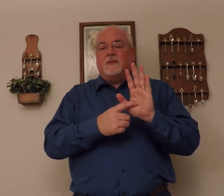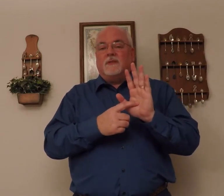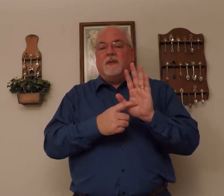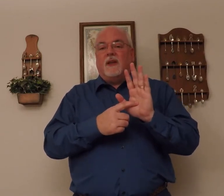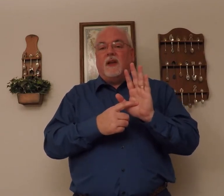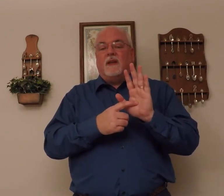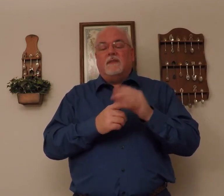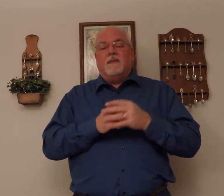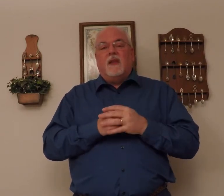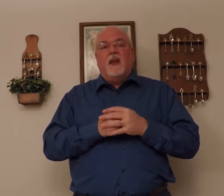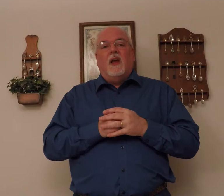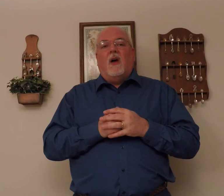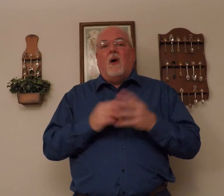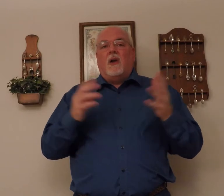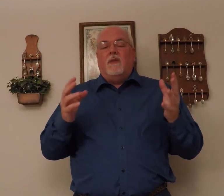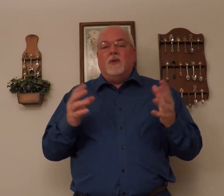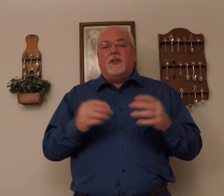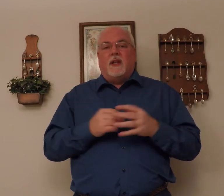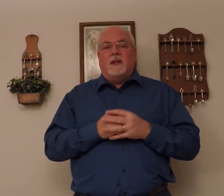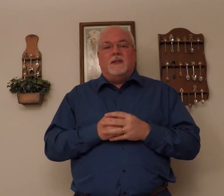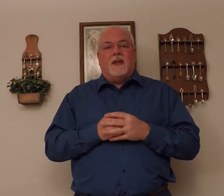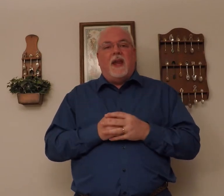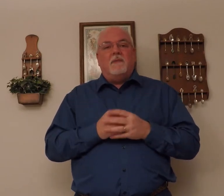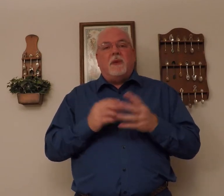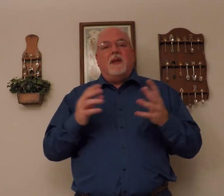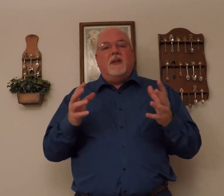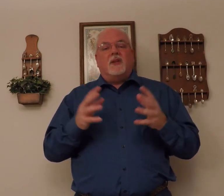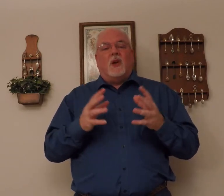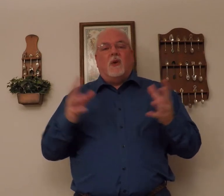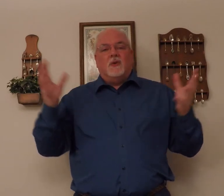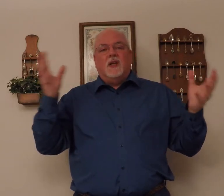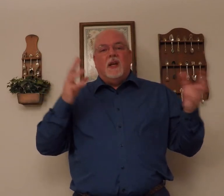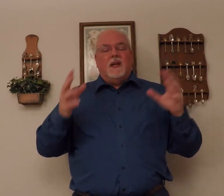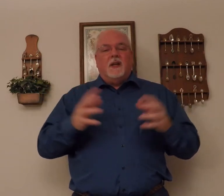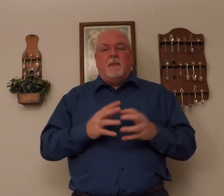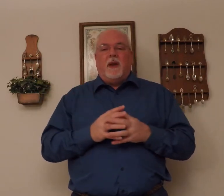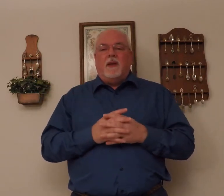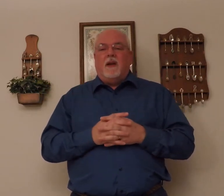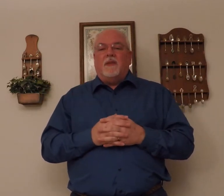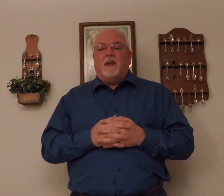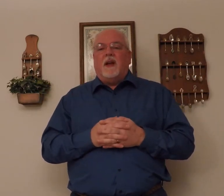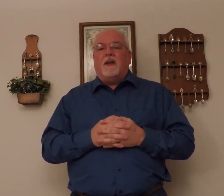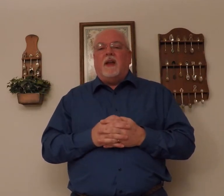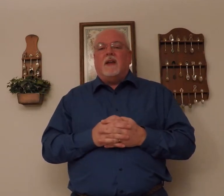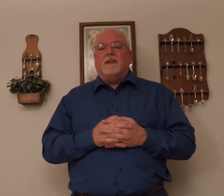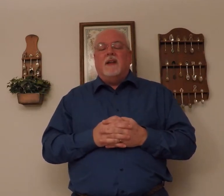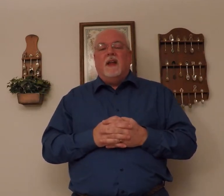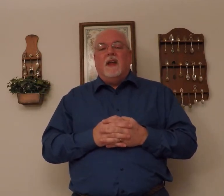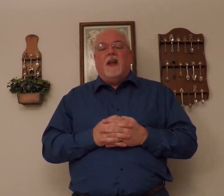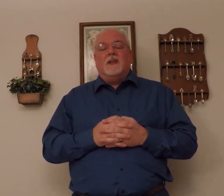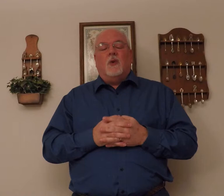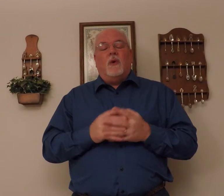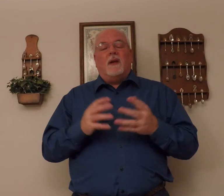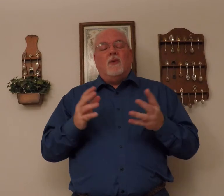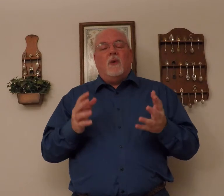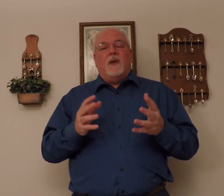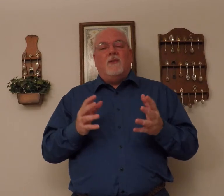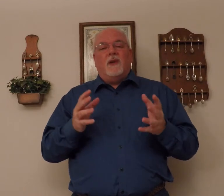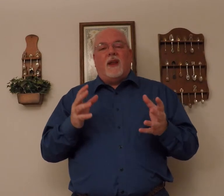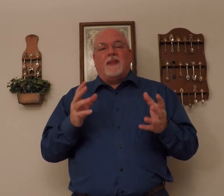Okay? All of those things can be disclosed, depending on the context. And so, whatever way you feel like